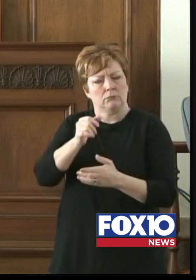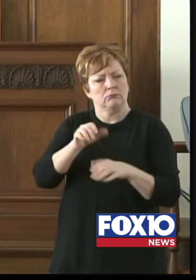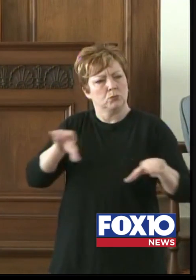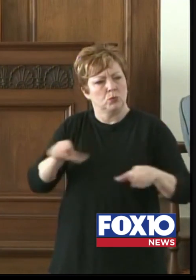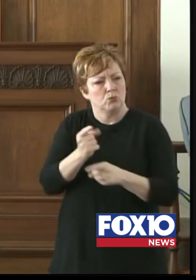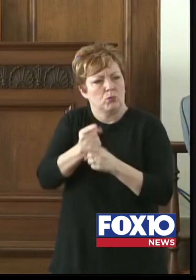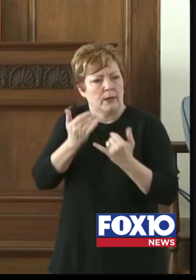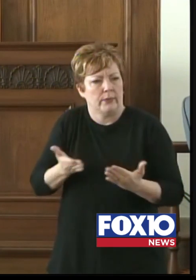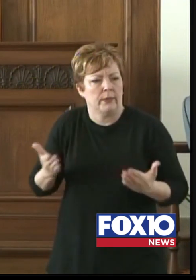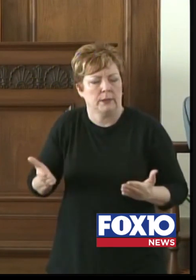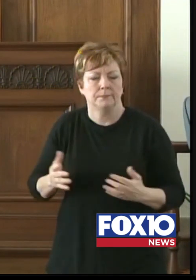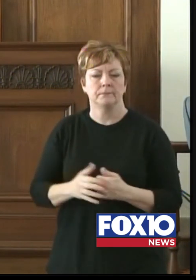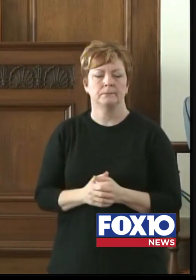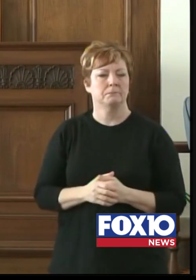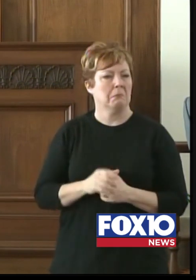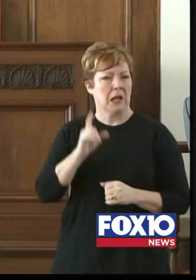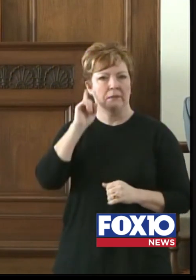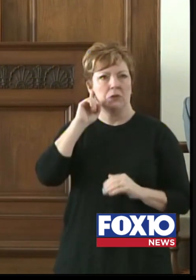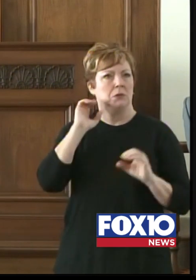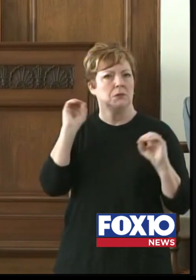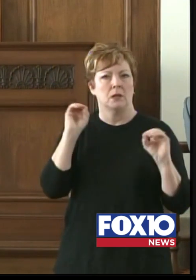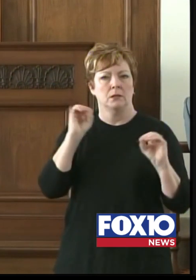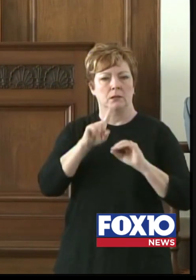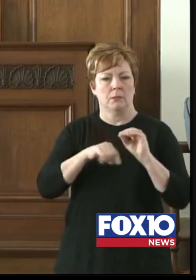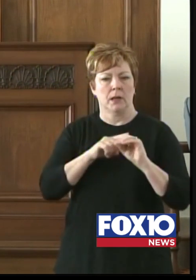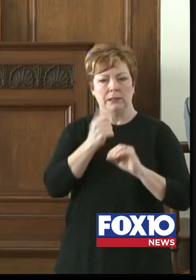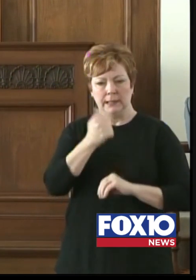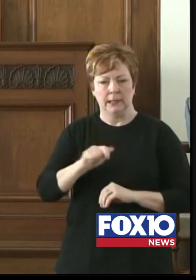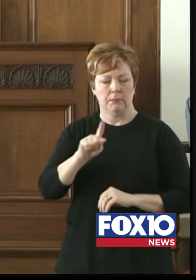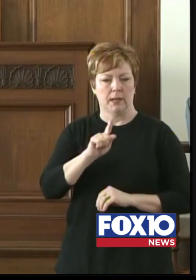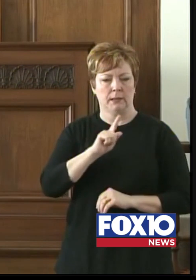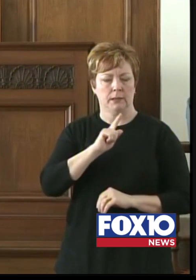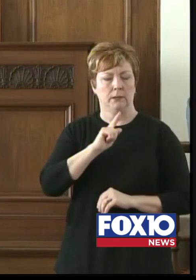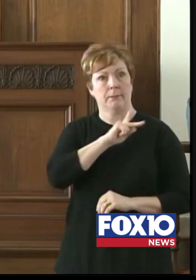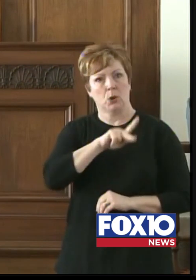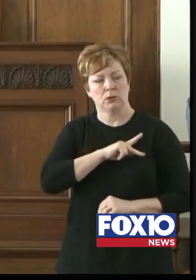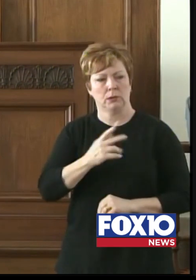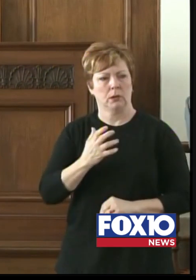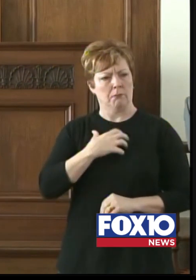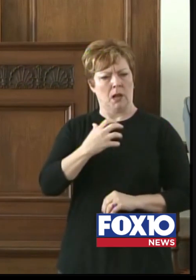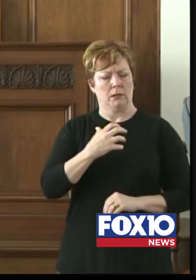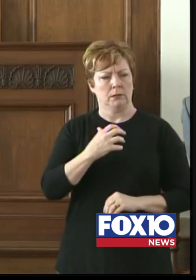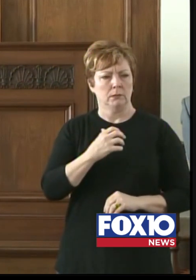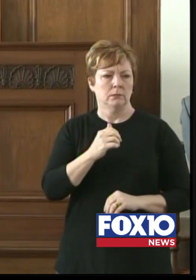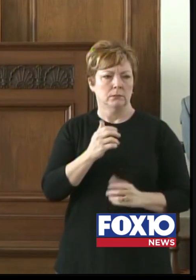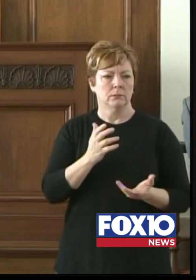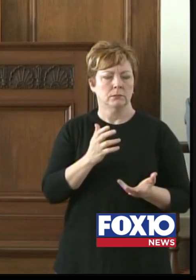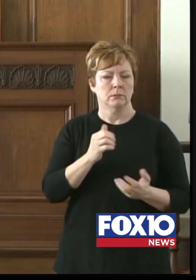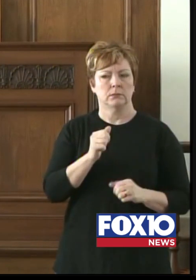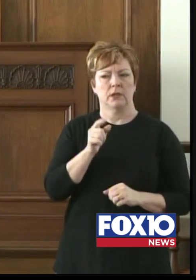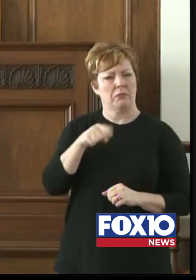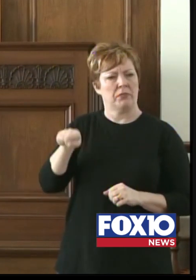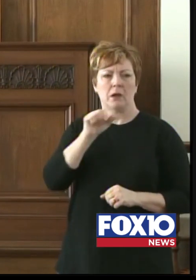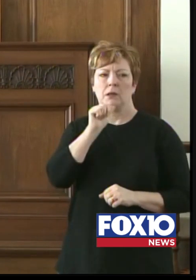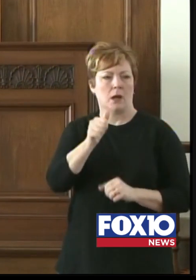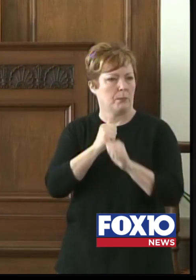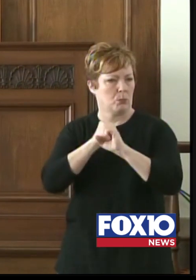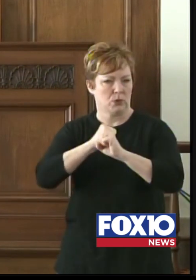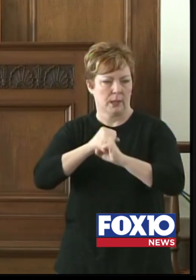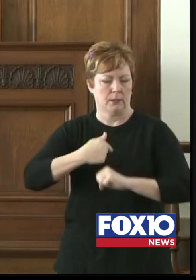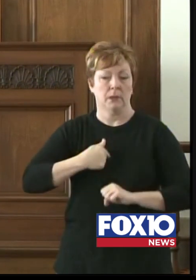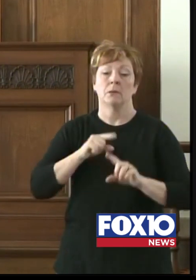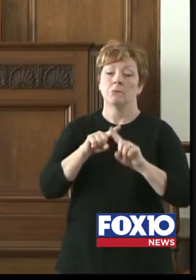I have not heard of anybody really personally complaining about not doing it. So I think our businesses owners are